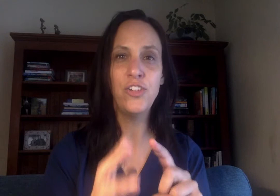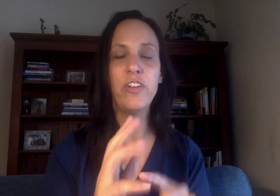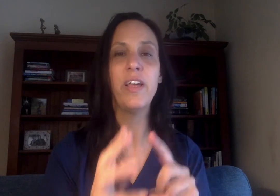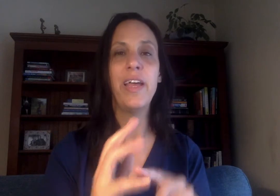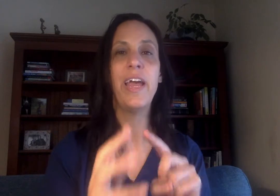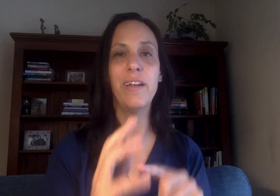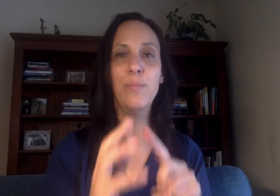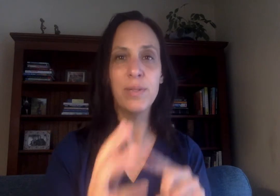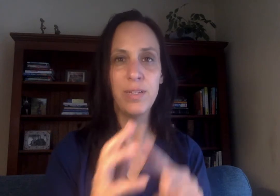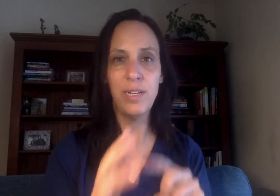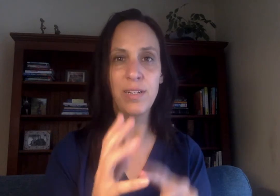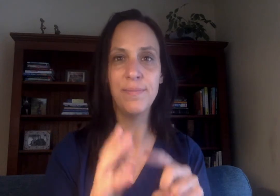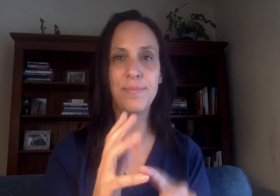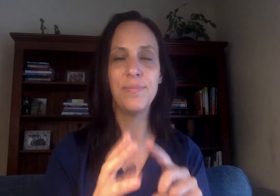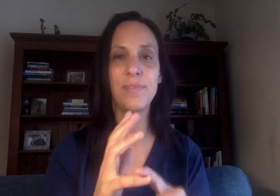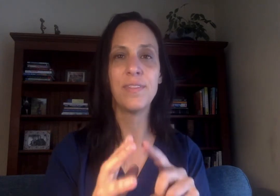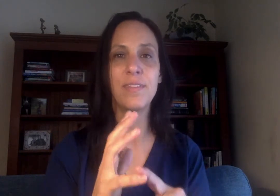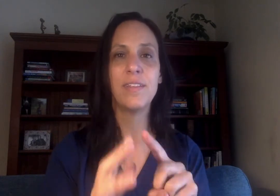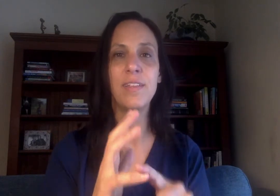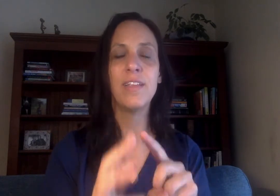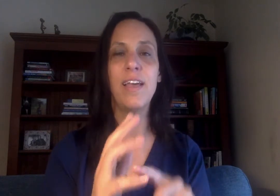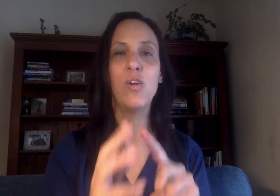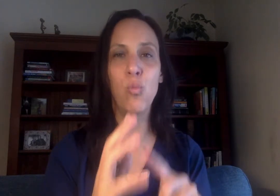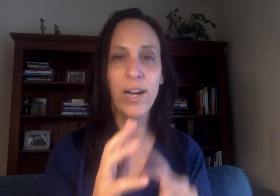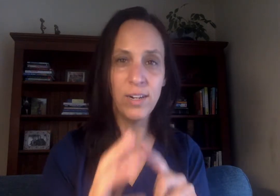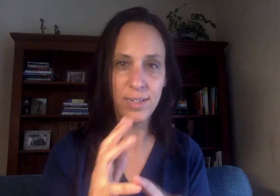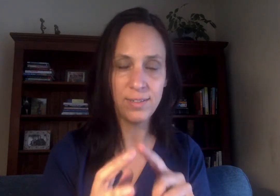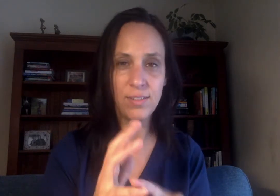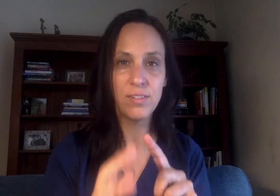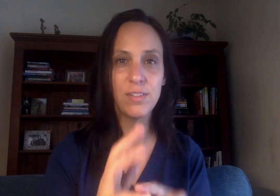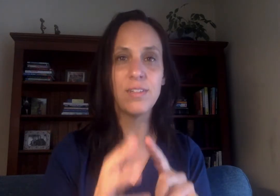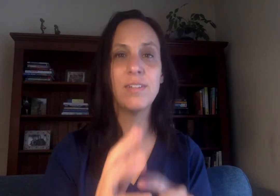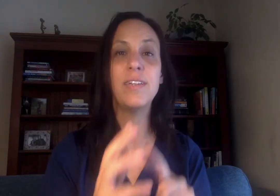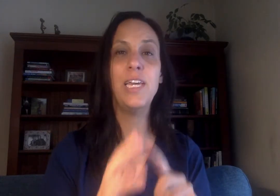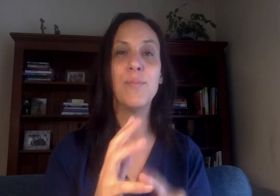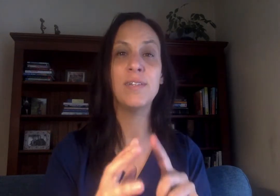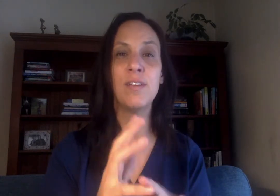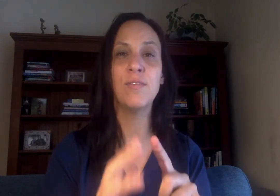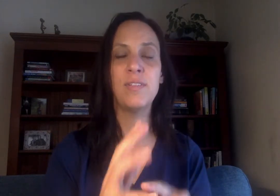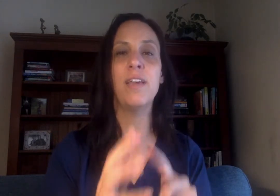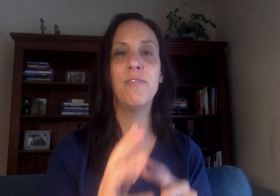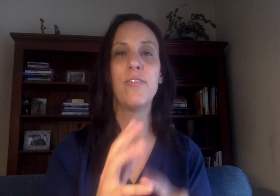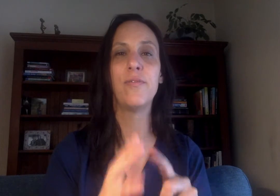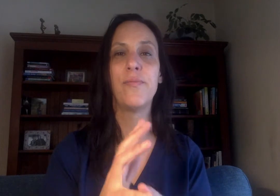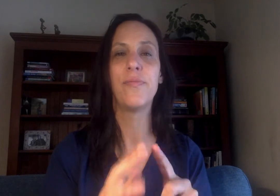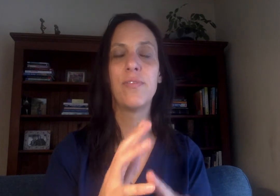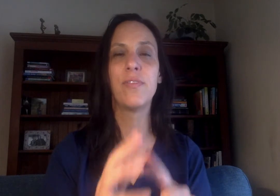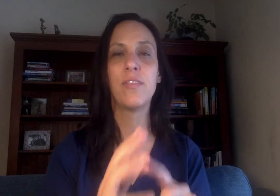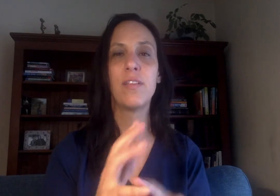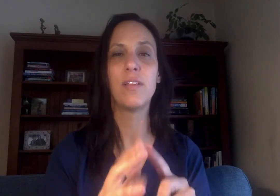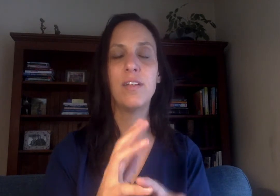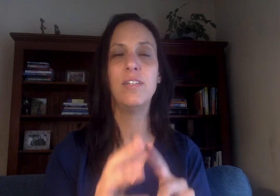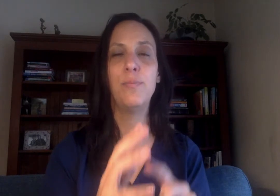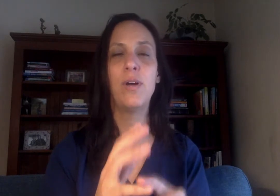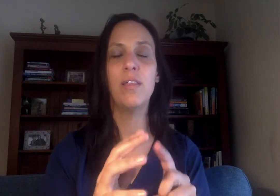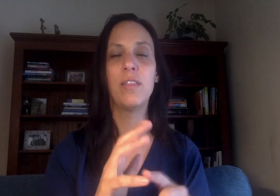and ability and awareness to keep myself safe. Deep breath